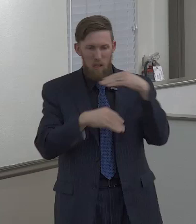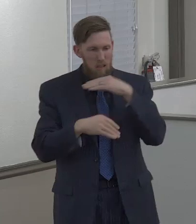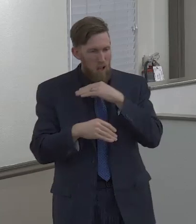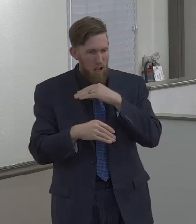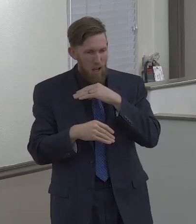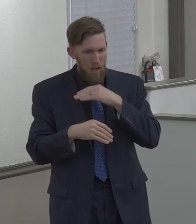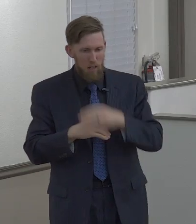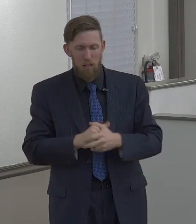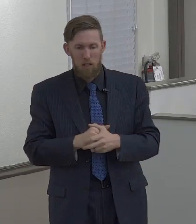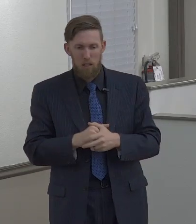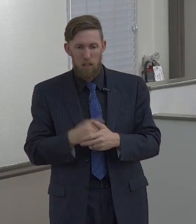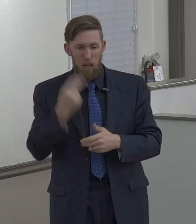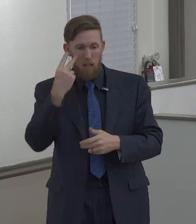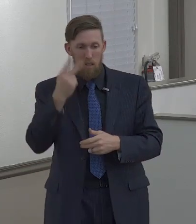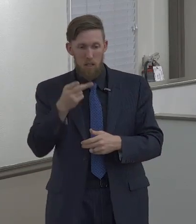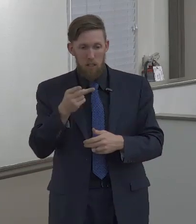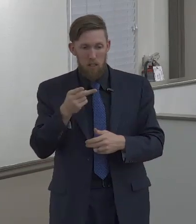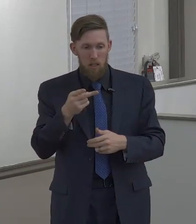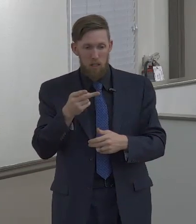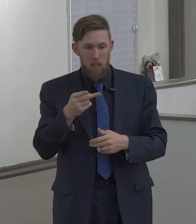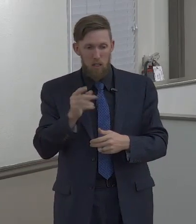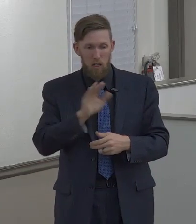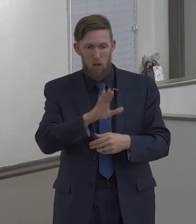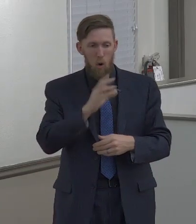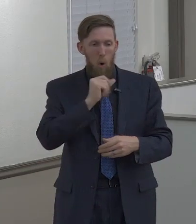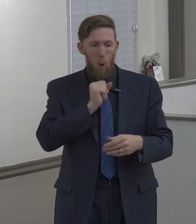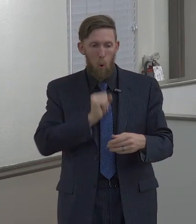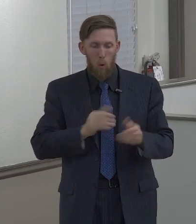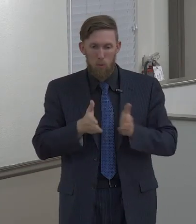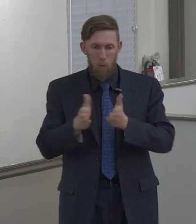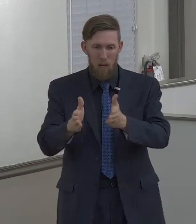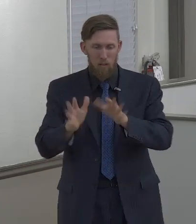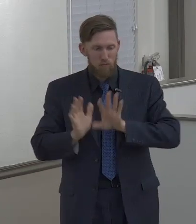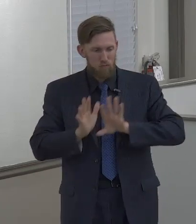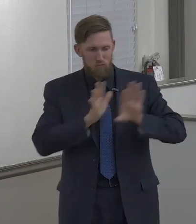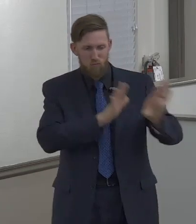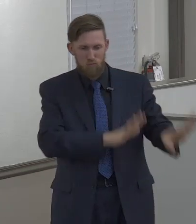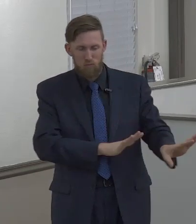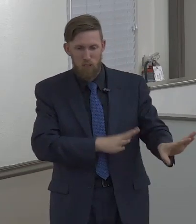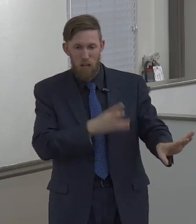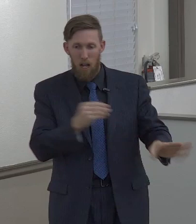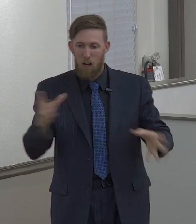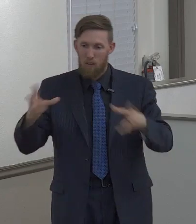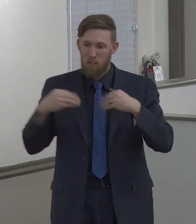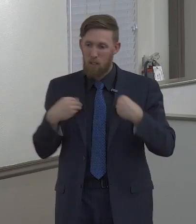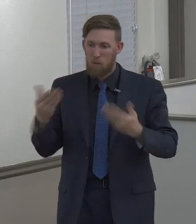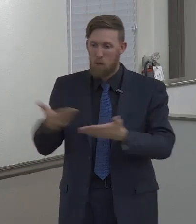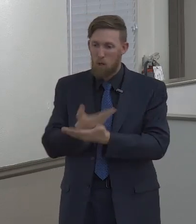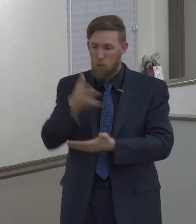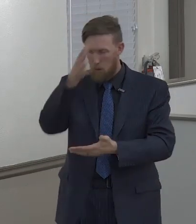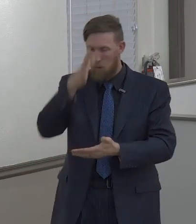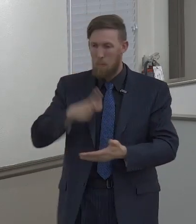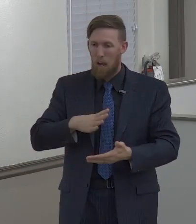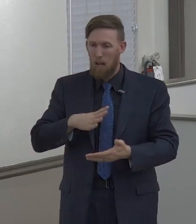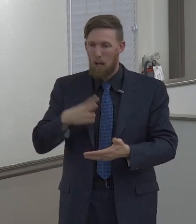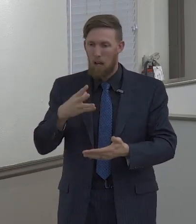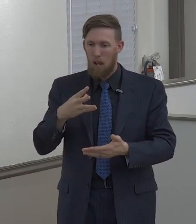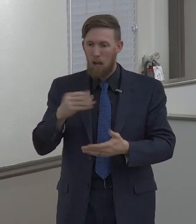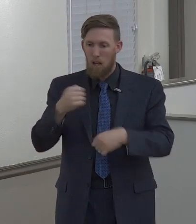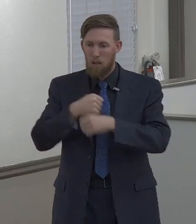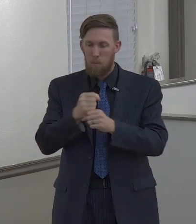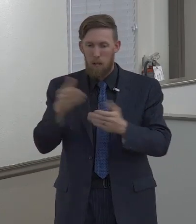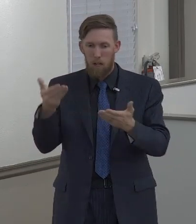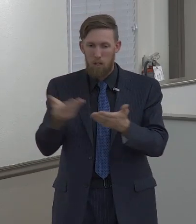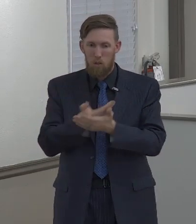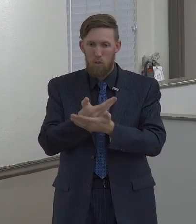your mouth. Lie not one to another, seeing that ye have put off the old man with his deeds, and have put on the new